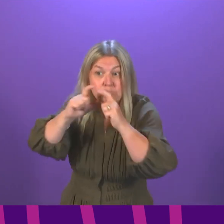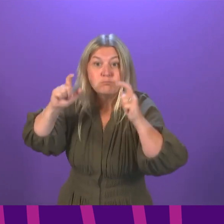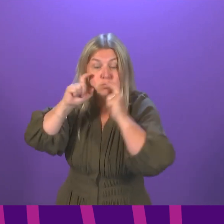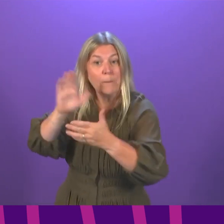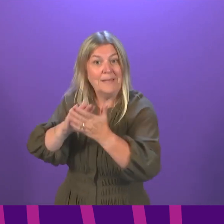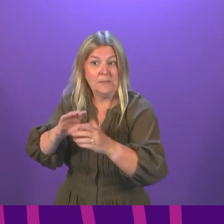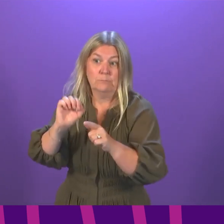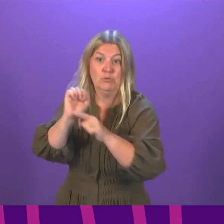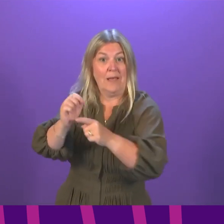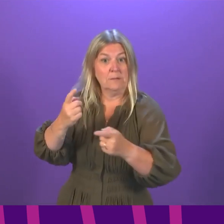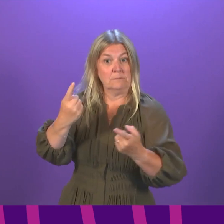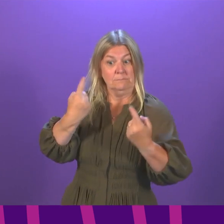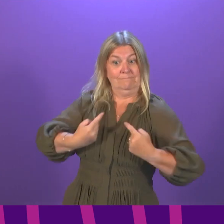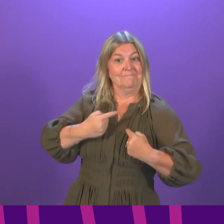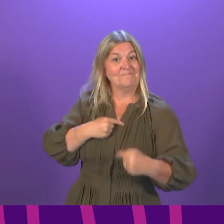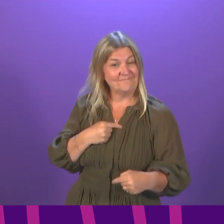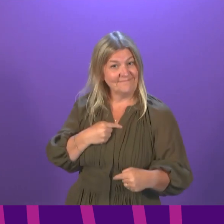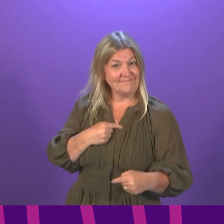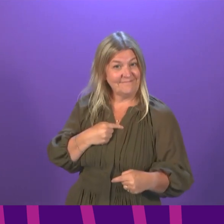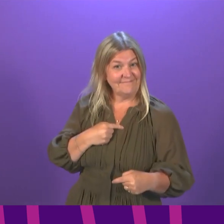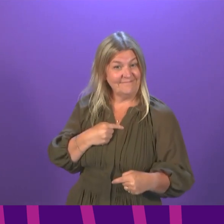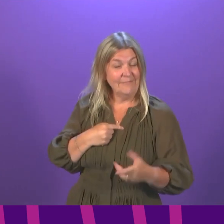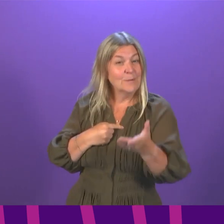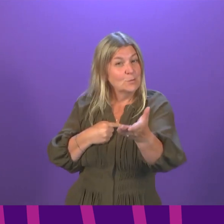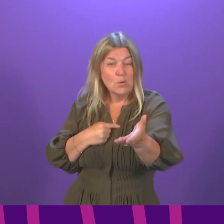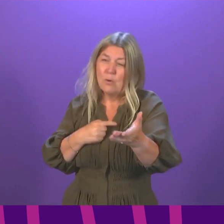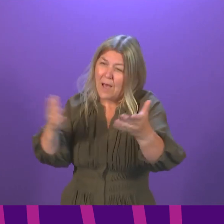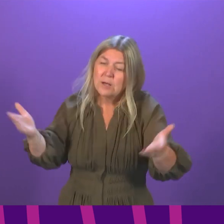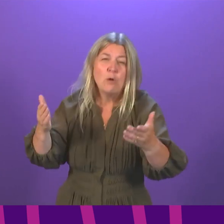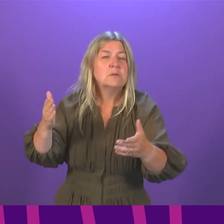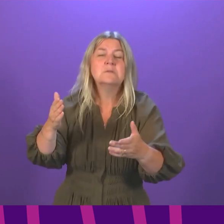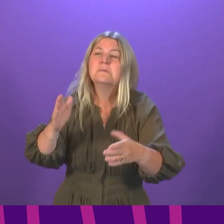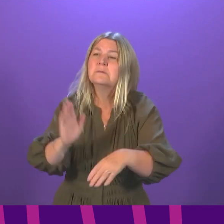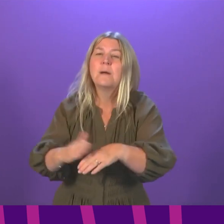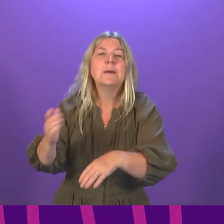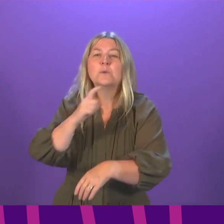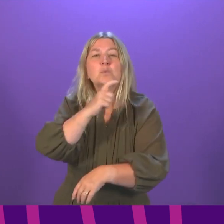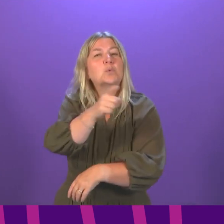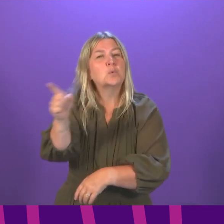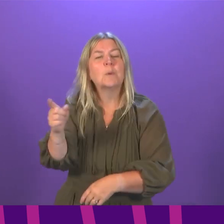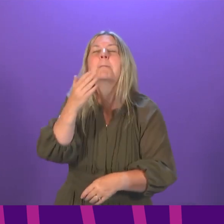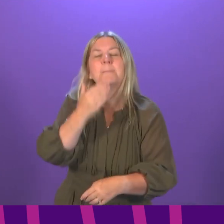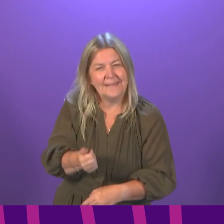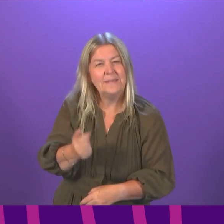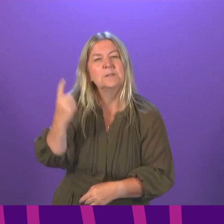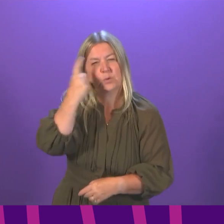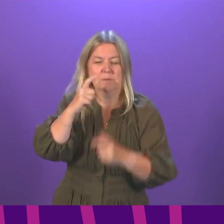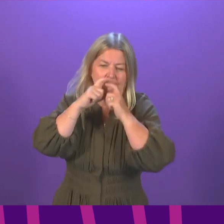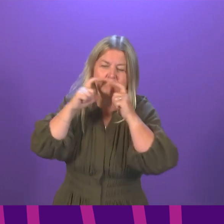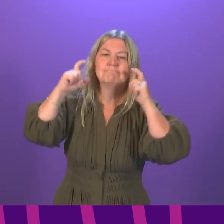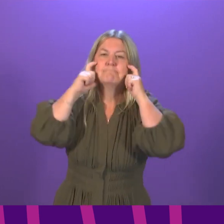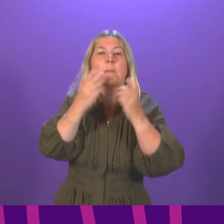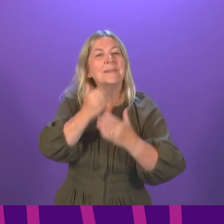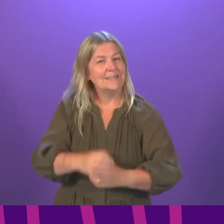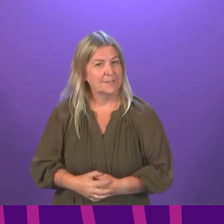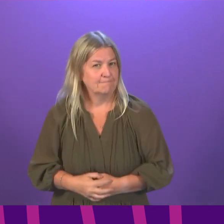remaining things that we can all do to protect each other, and I would encourage everybody, no matter who they are, to make sure they do that. Willie Coffey, to